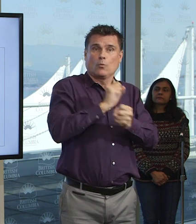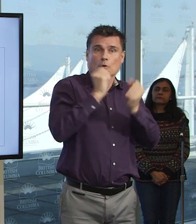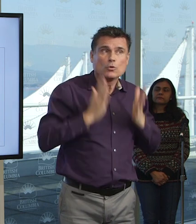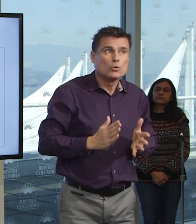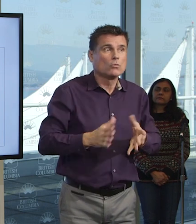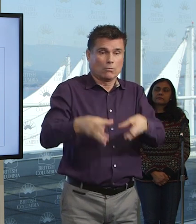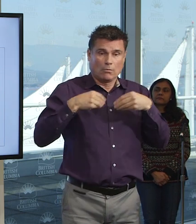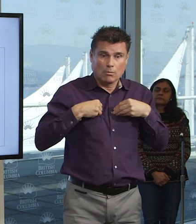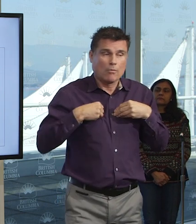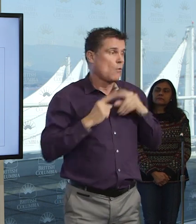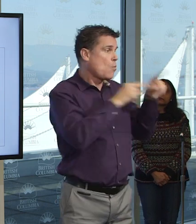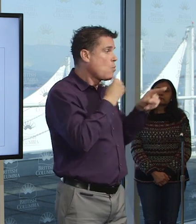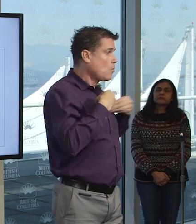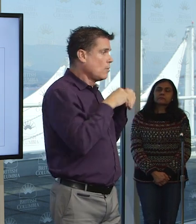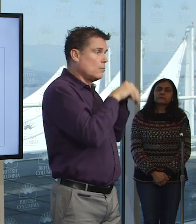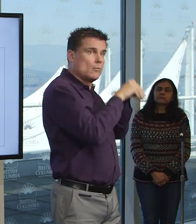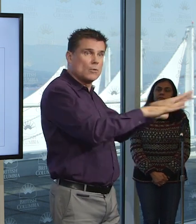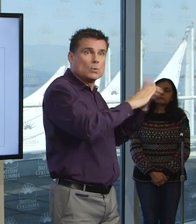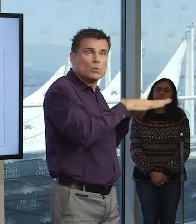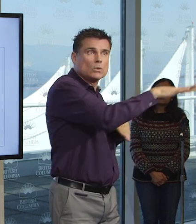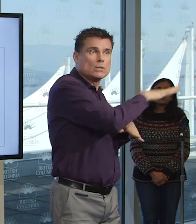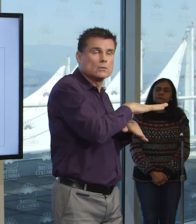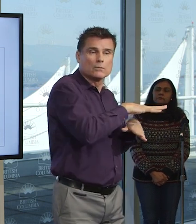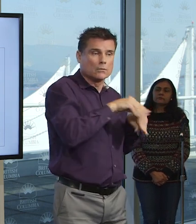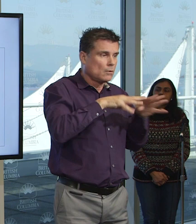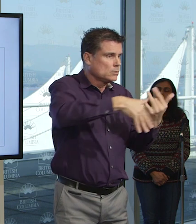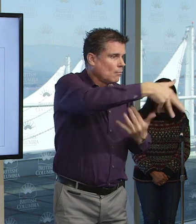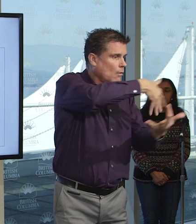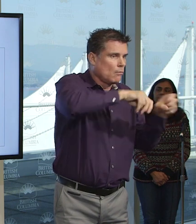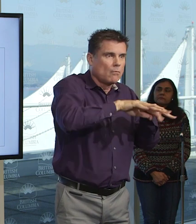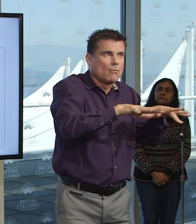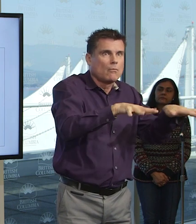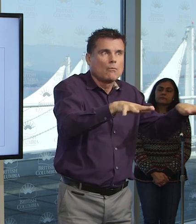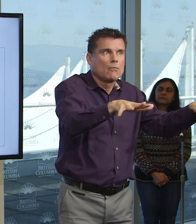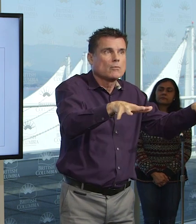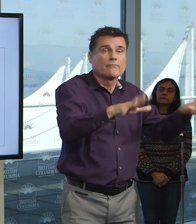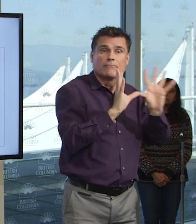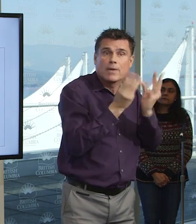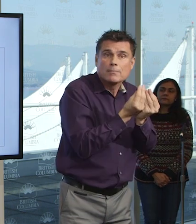each other and between their families. These are important things things that we can affect now.